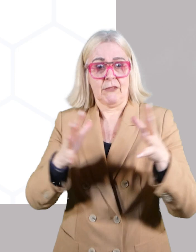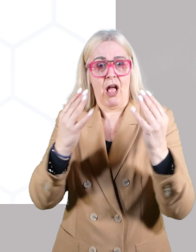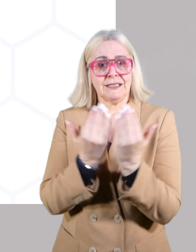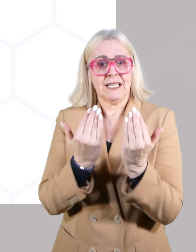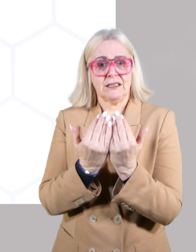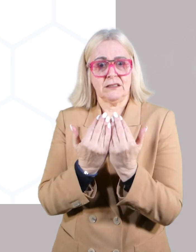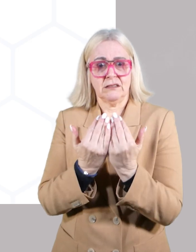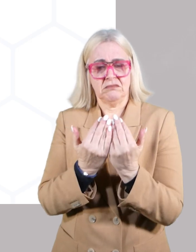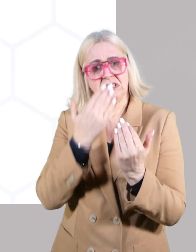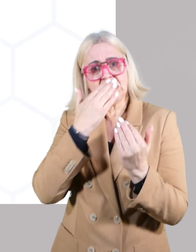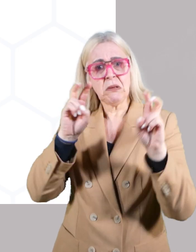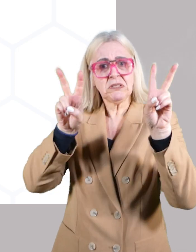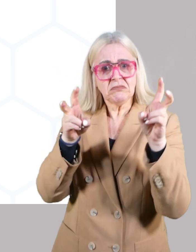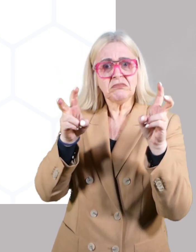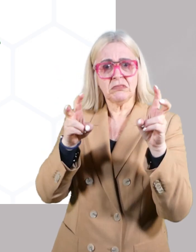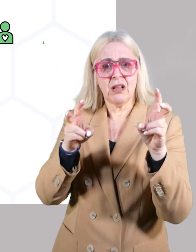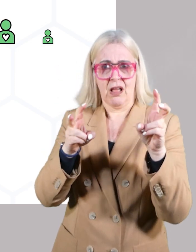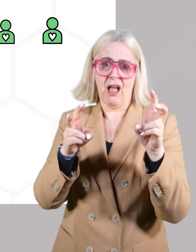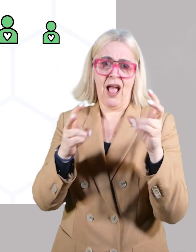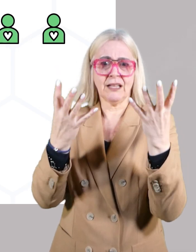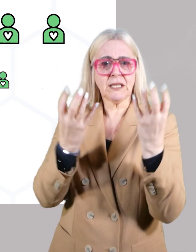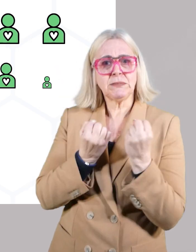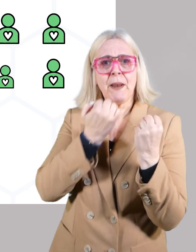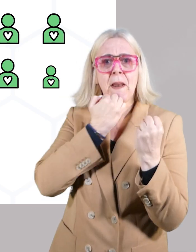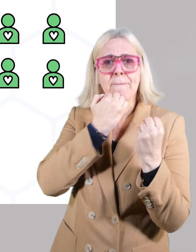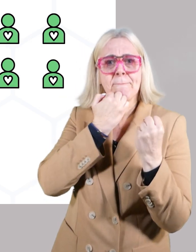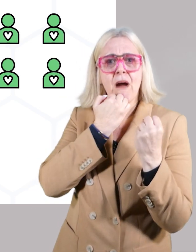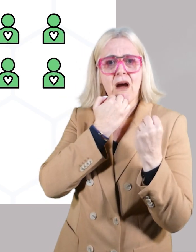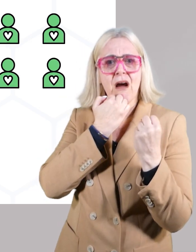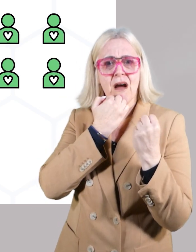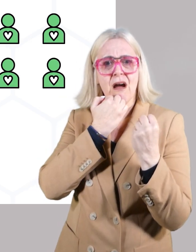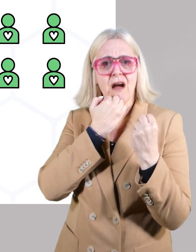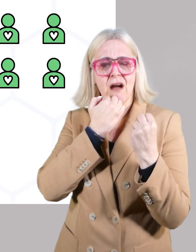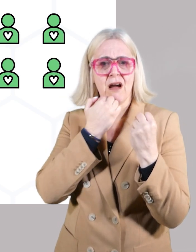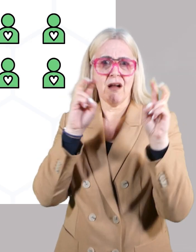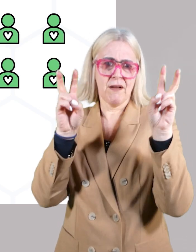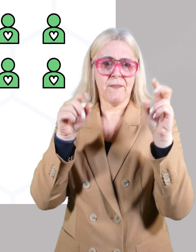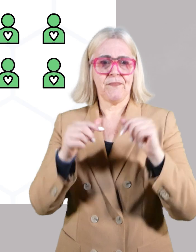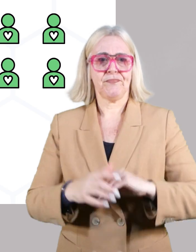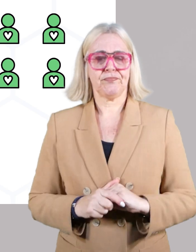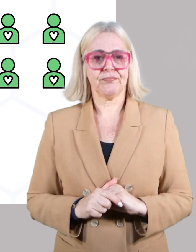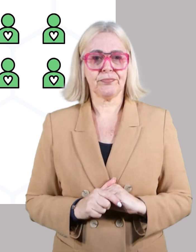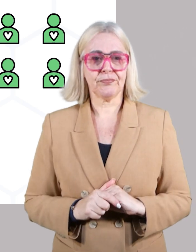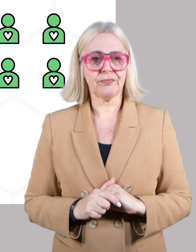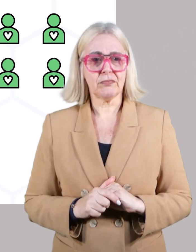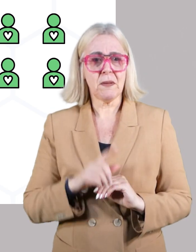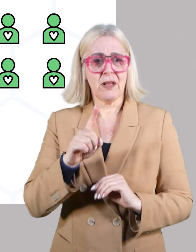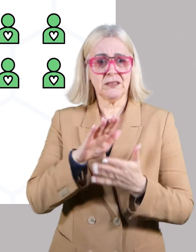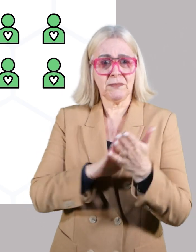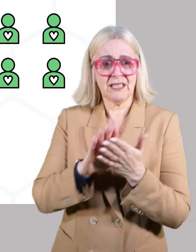removed tumours occurred in almost 80% of patients in these large studies, which is deemed acceptable, but it